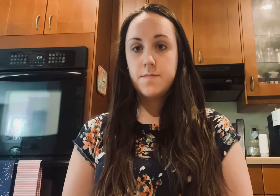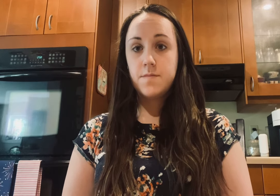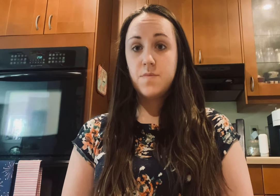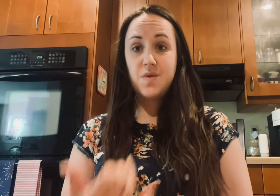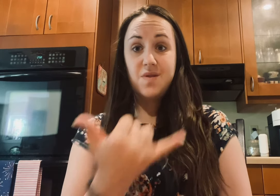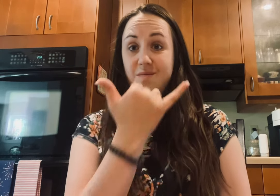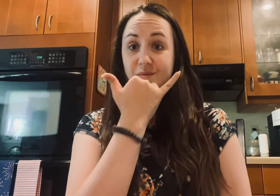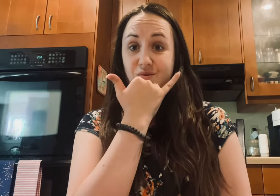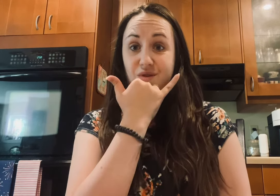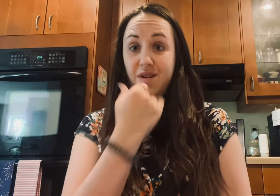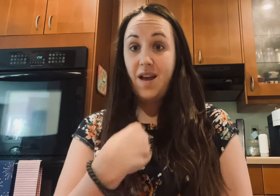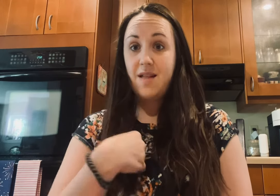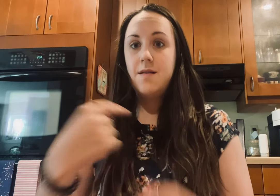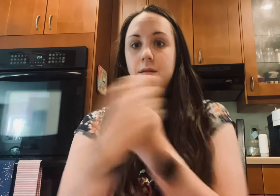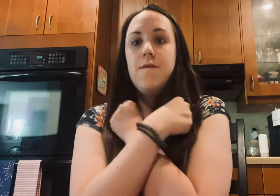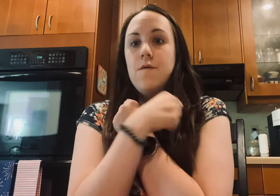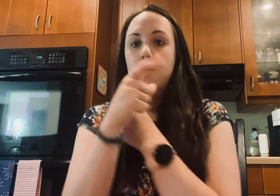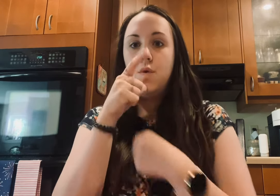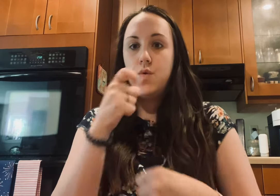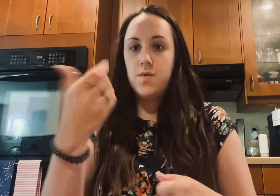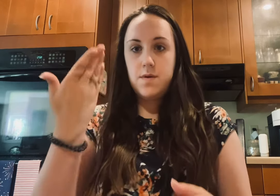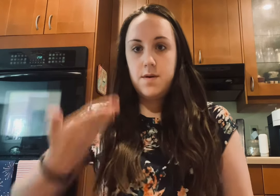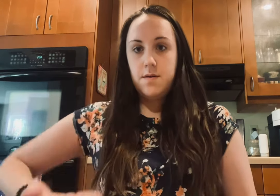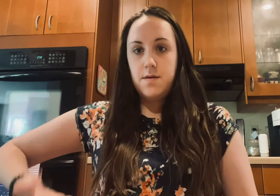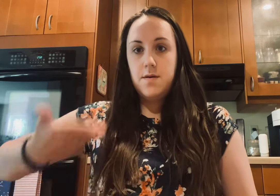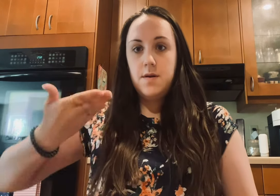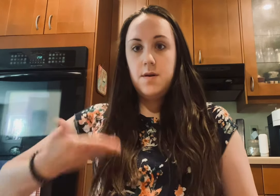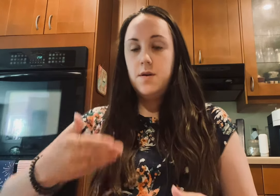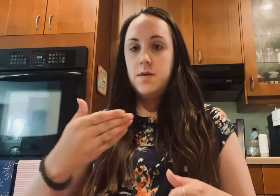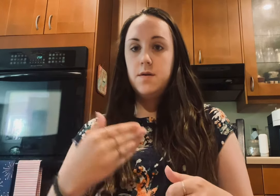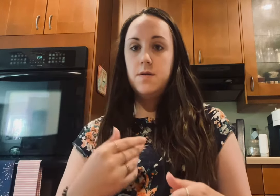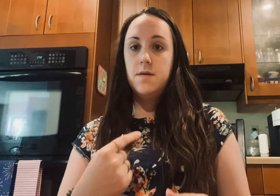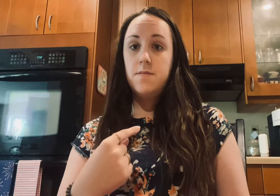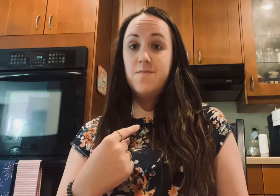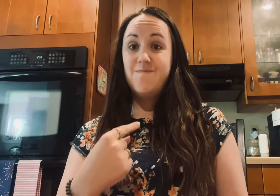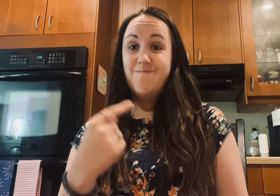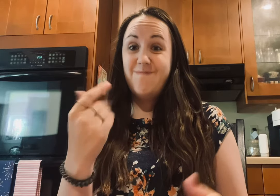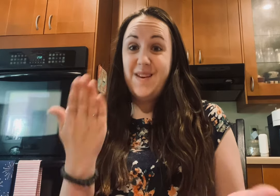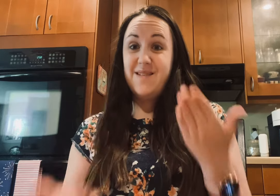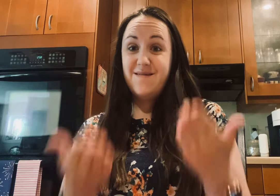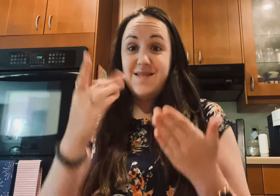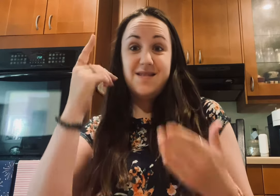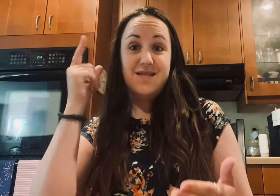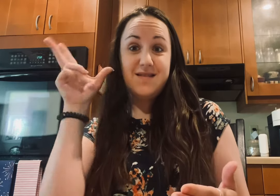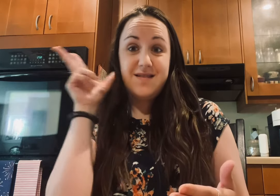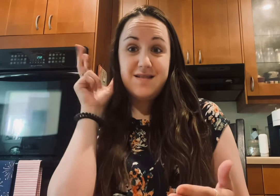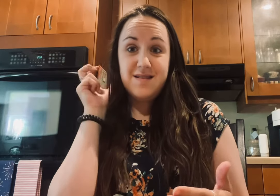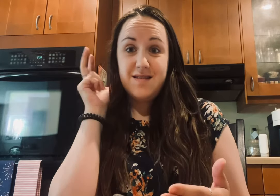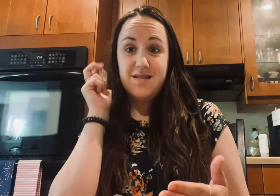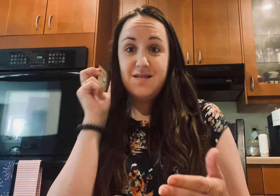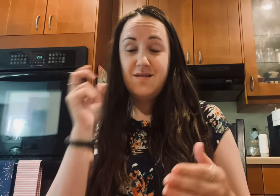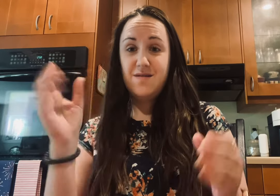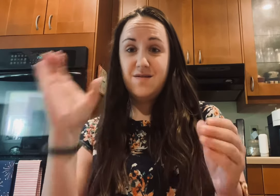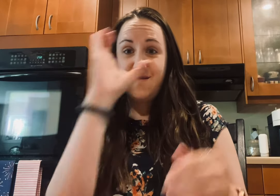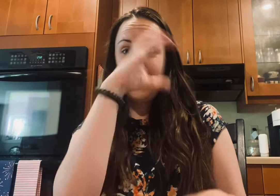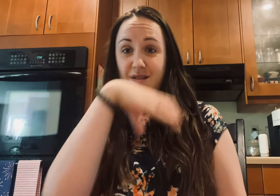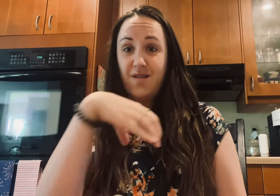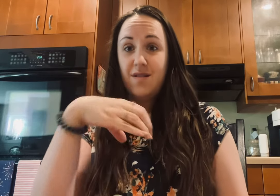Don't get me wrong to love who I am I don't wanna be ungrateful It probably sounds strange I really love the role I play